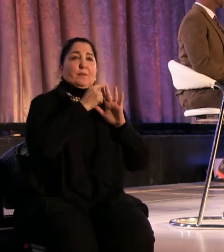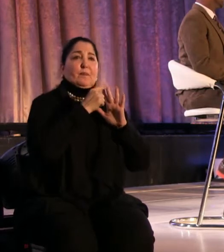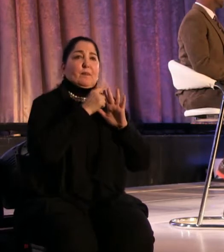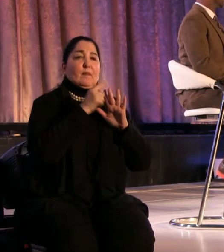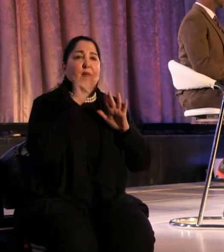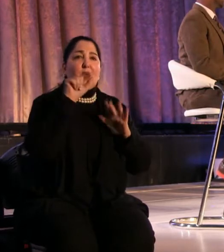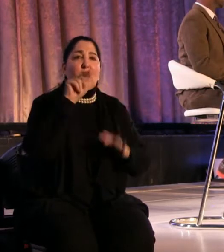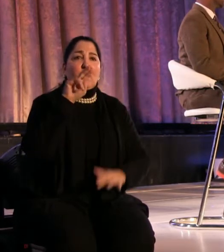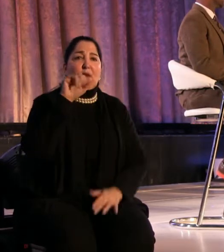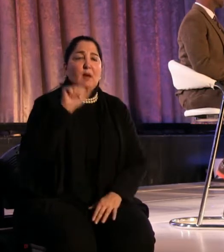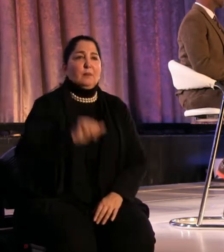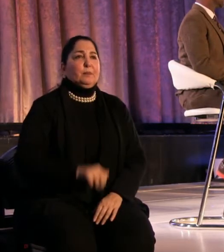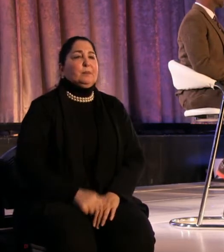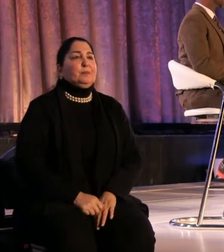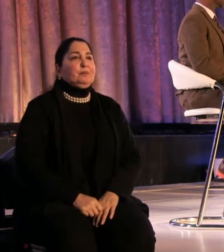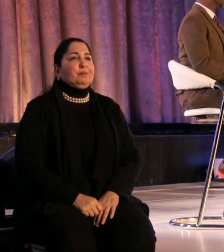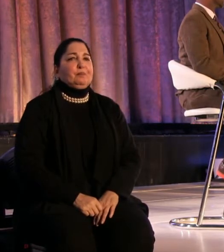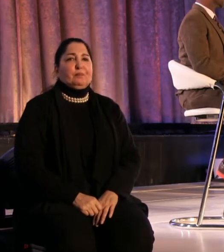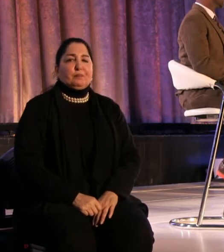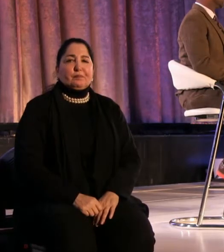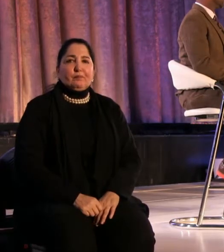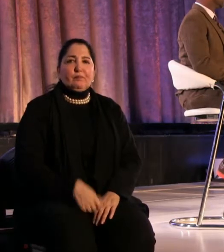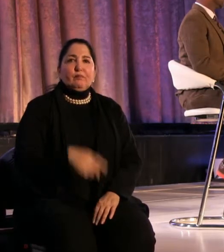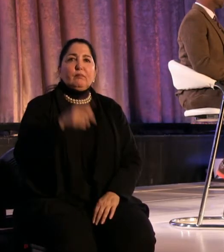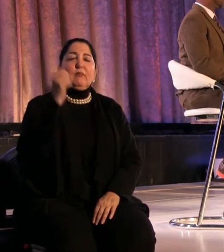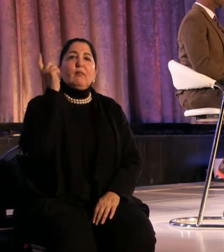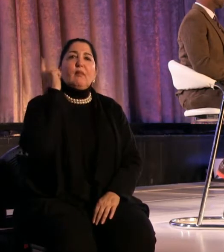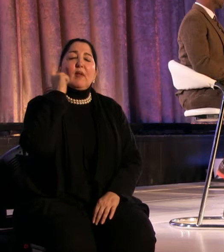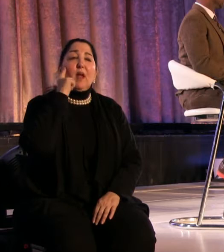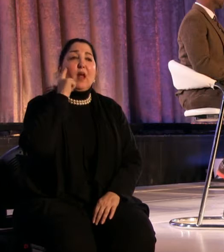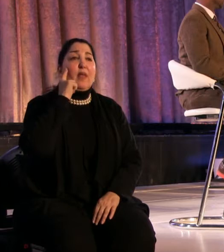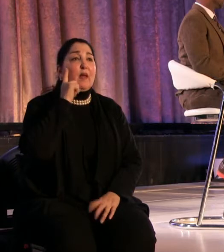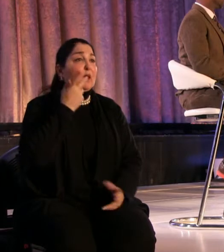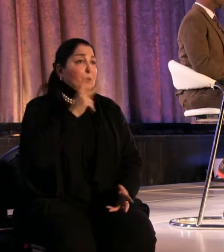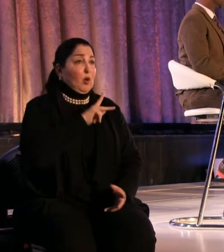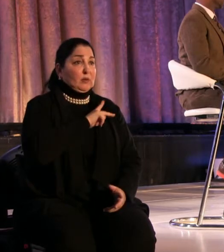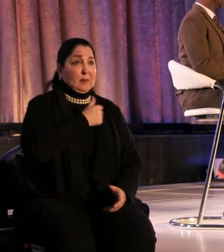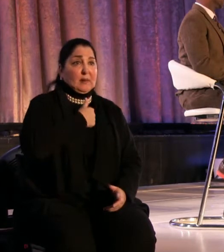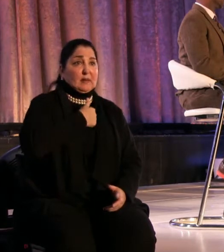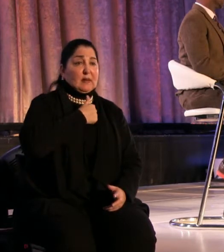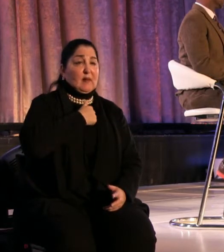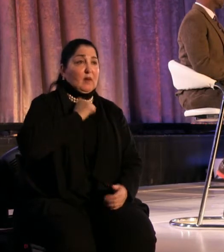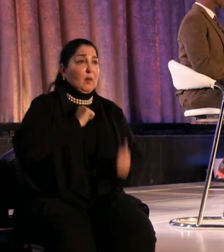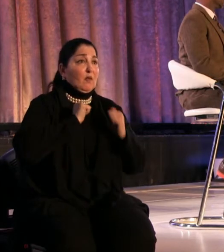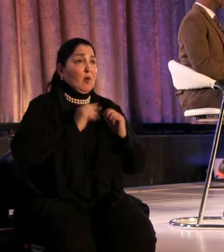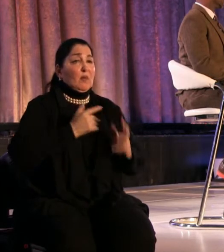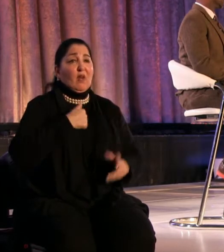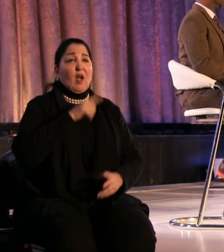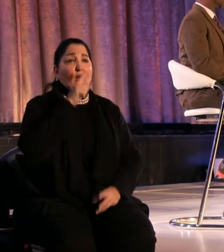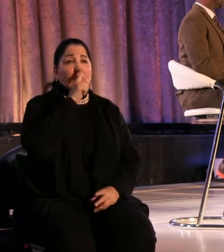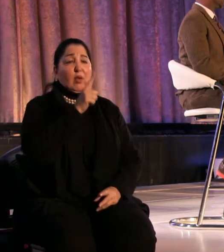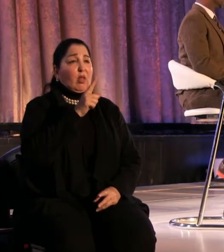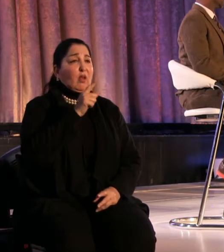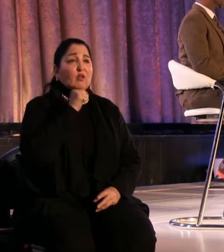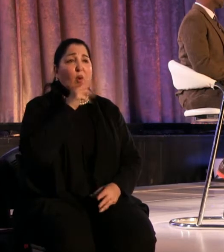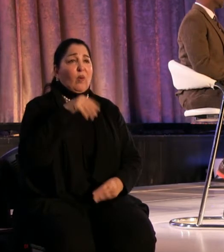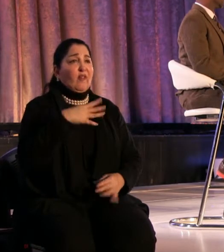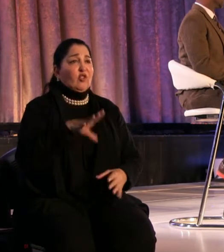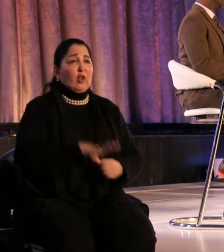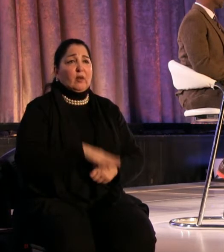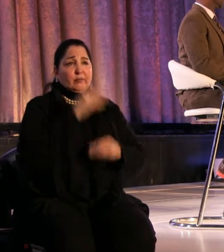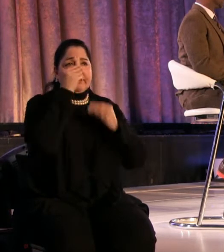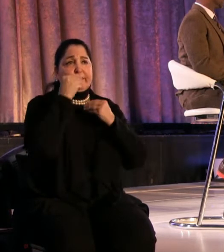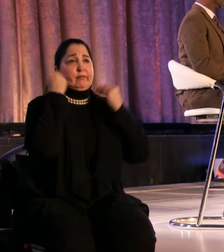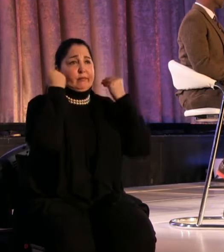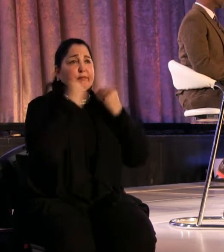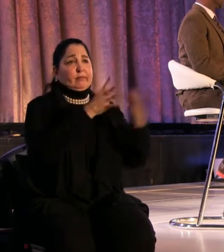personally, as a performer, I don't really give a shit if they feel like they're being